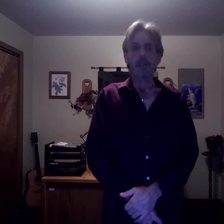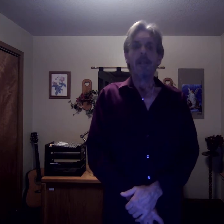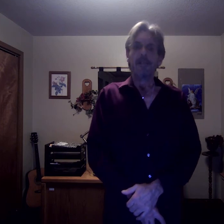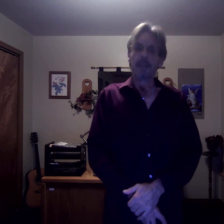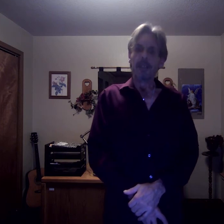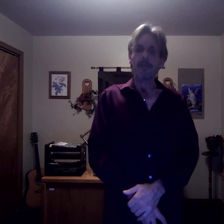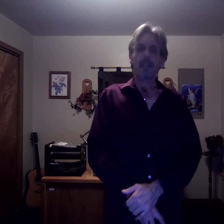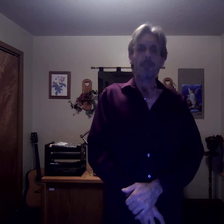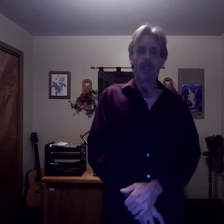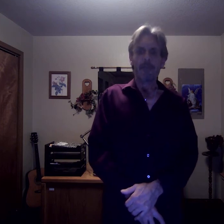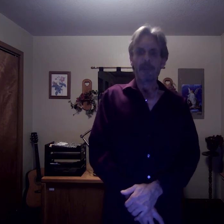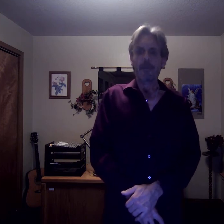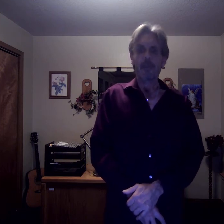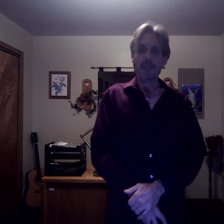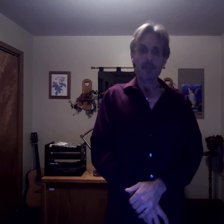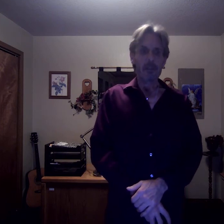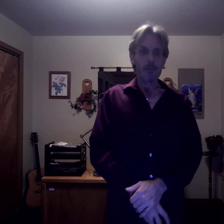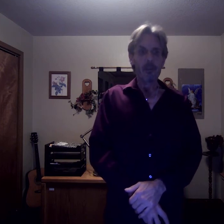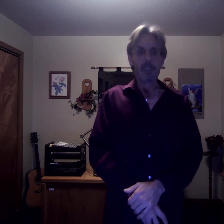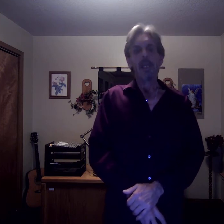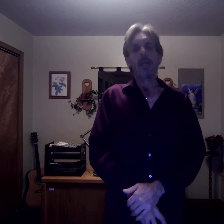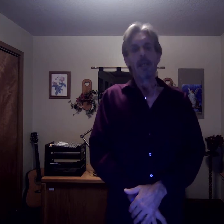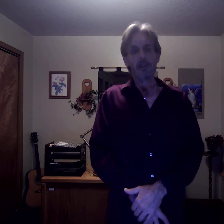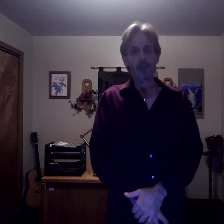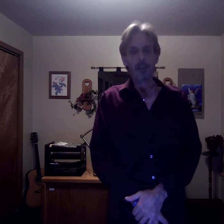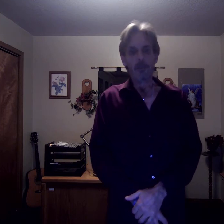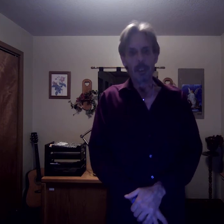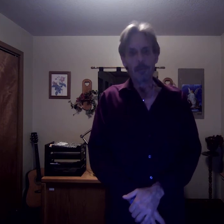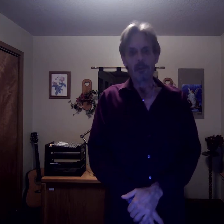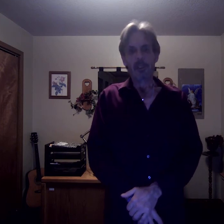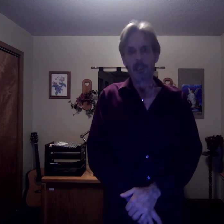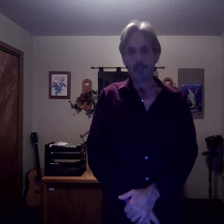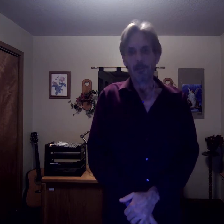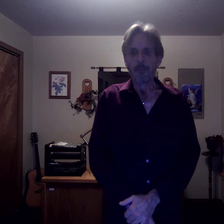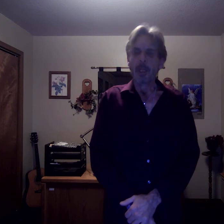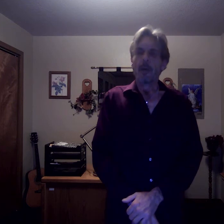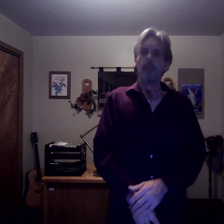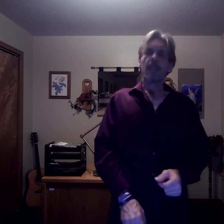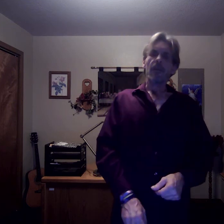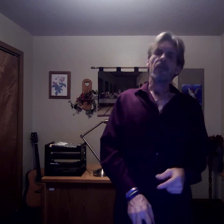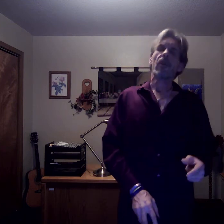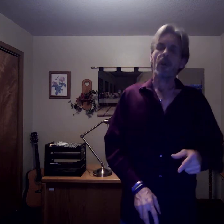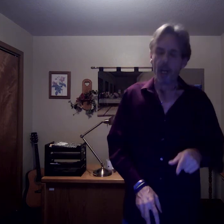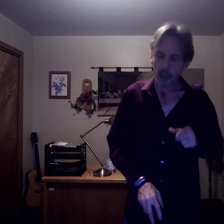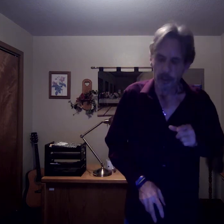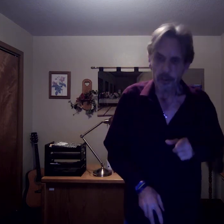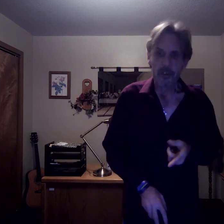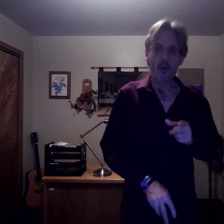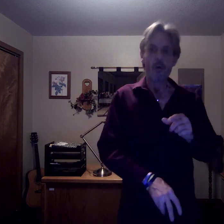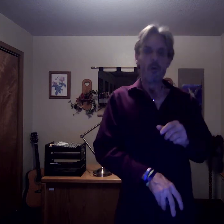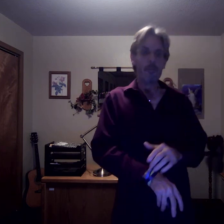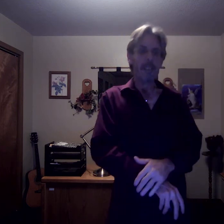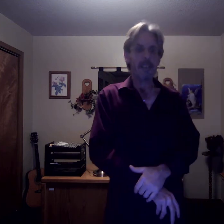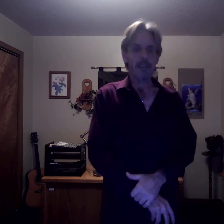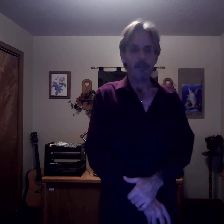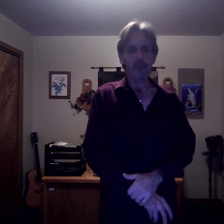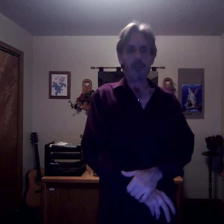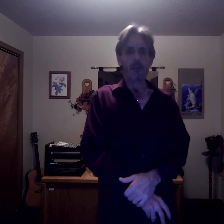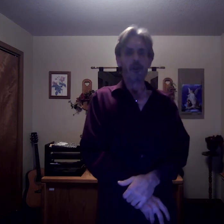significant benefits of listening to music and learning to play music on. Because there are so many diverse cultures